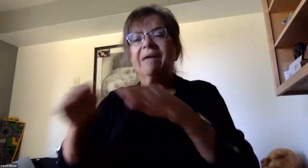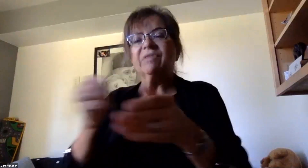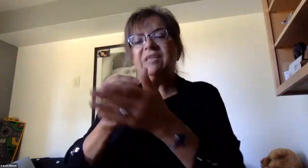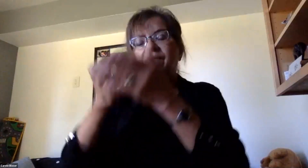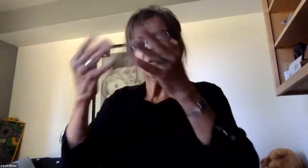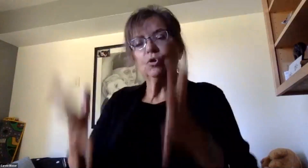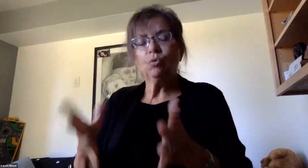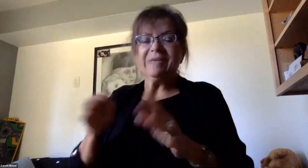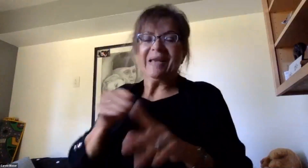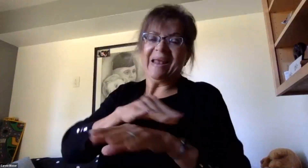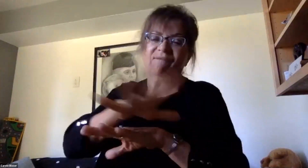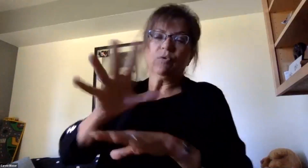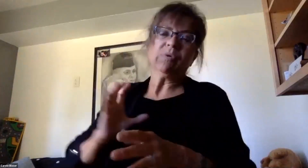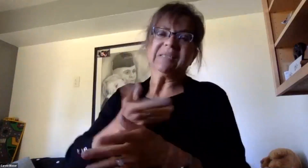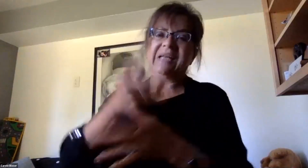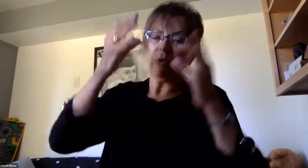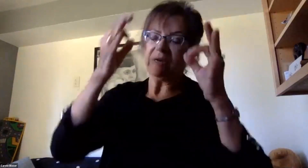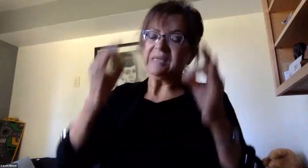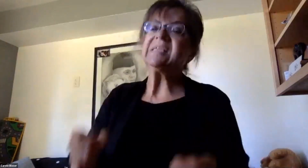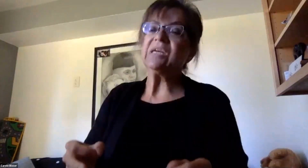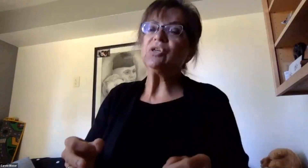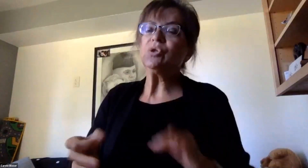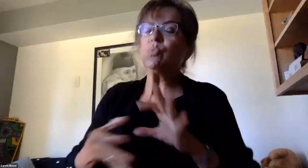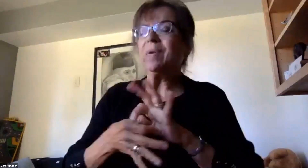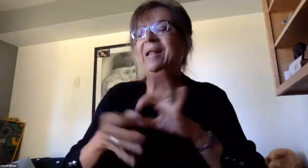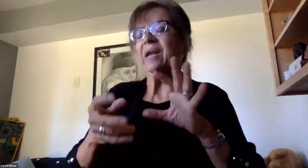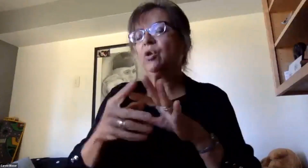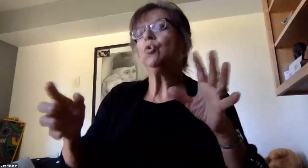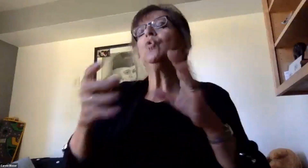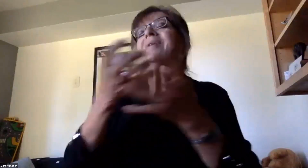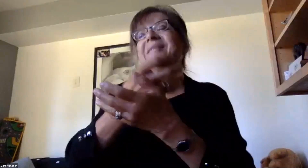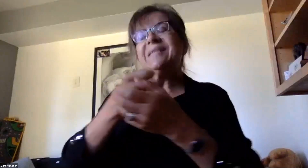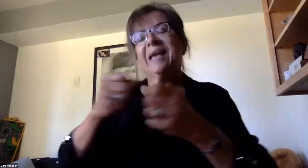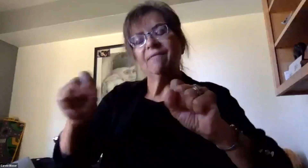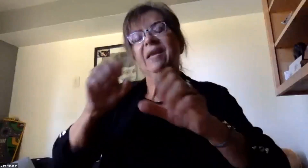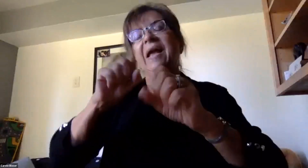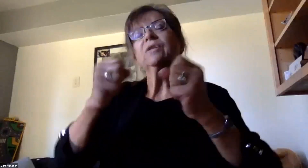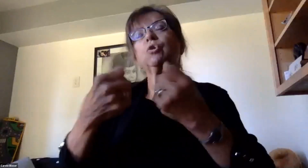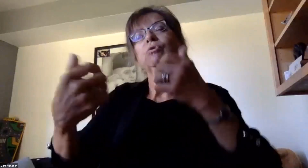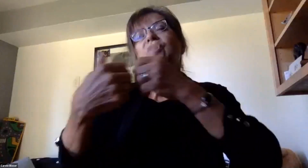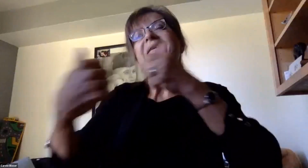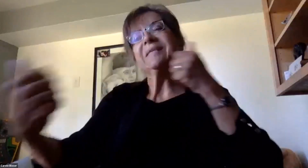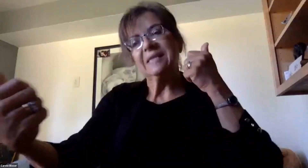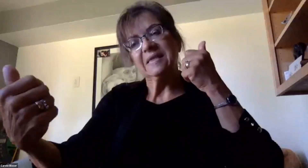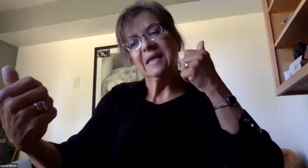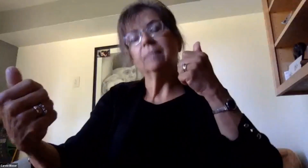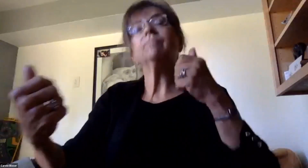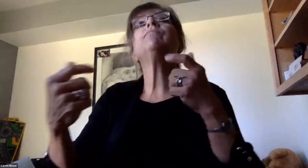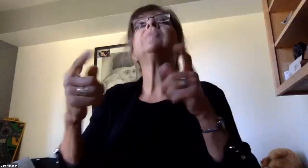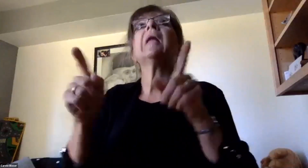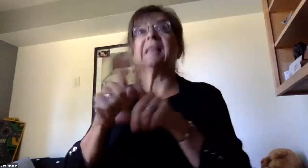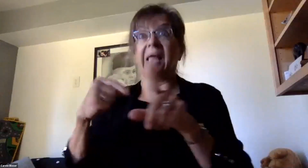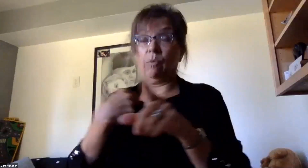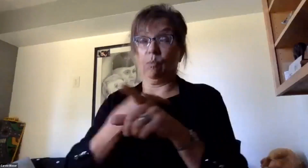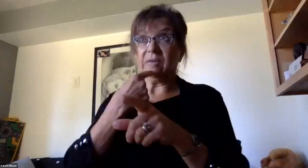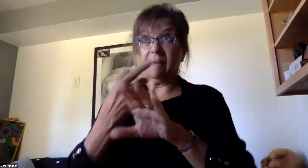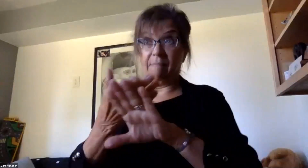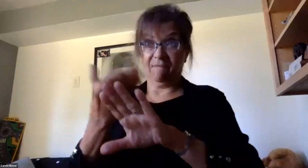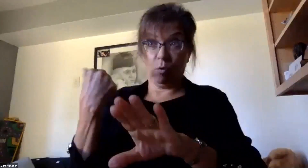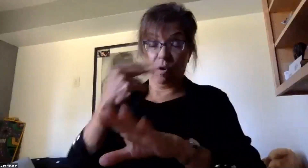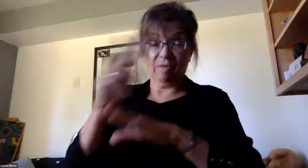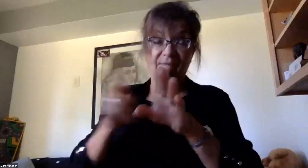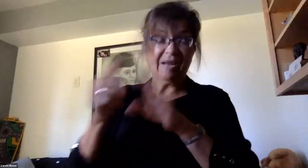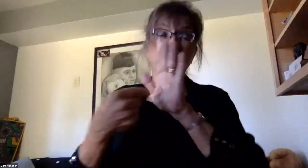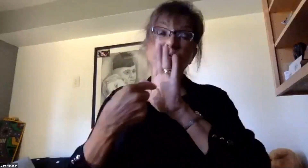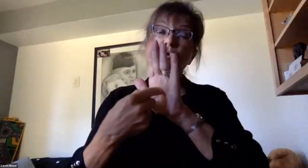the buses, and all that with safety and social distancing in mind. And as we mentioned earlier in that video show, that's a good